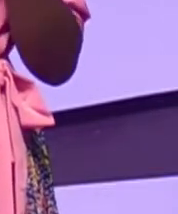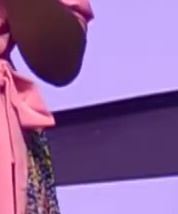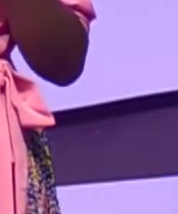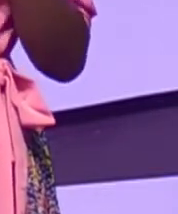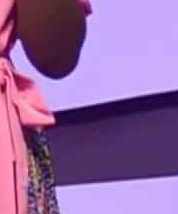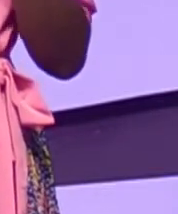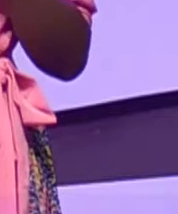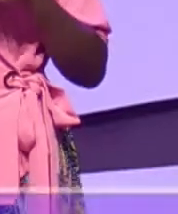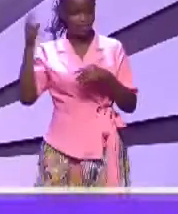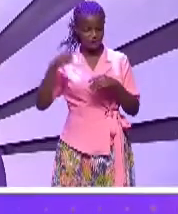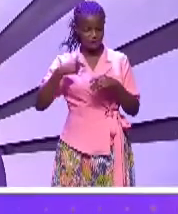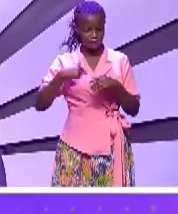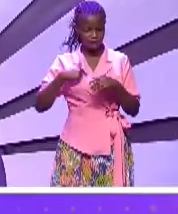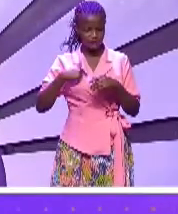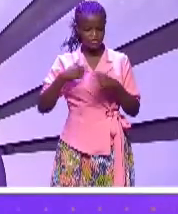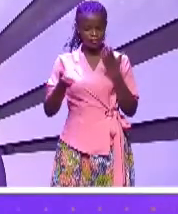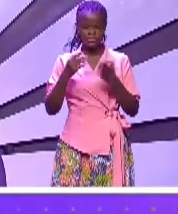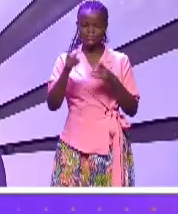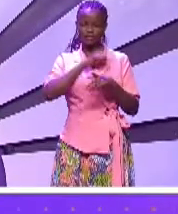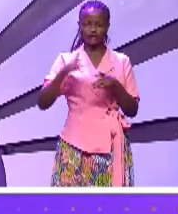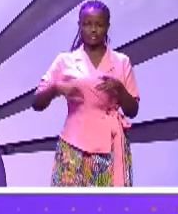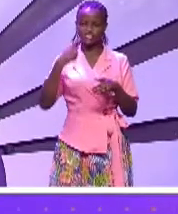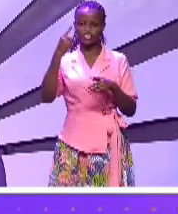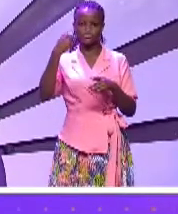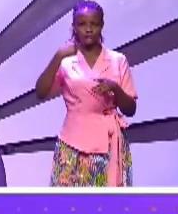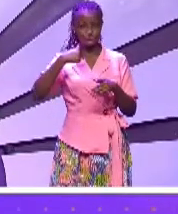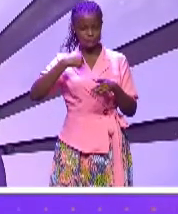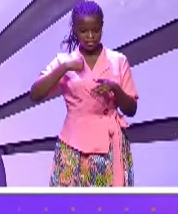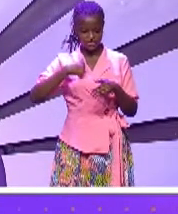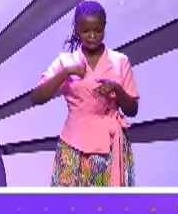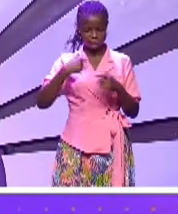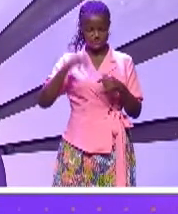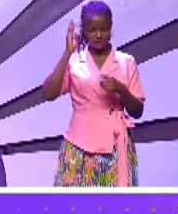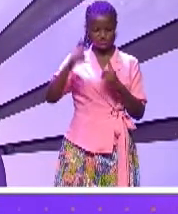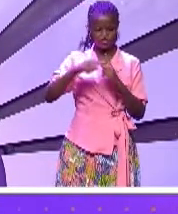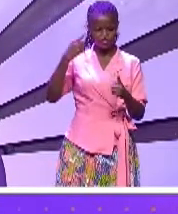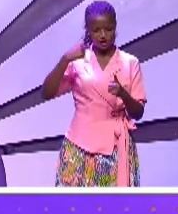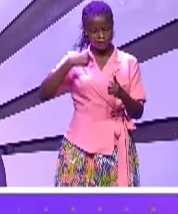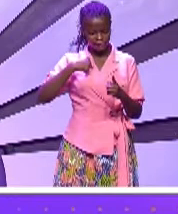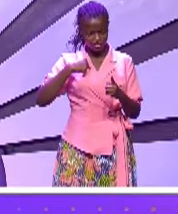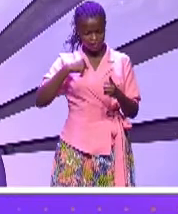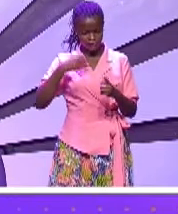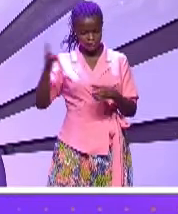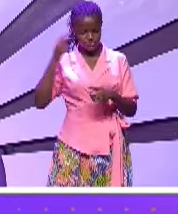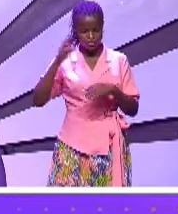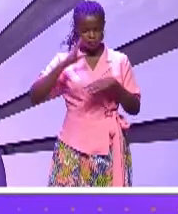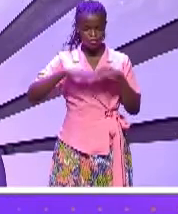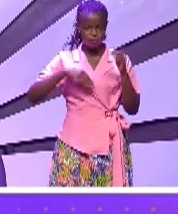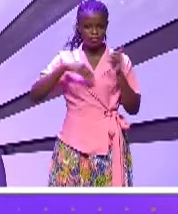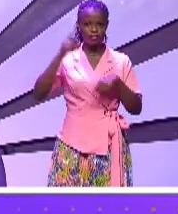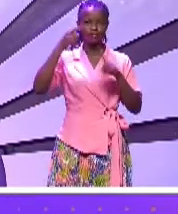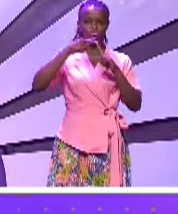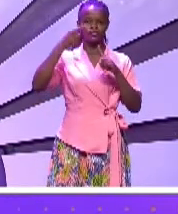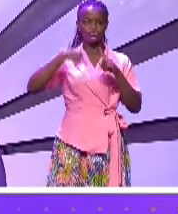hear me the Lord said unto me let it suffice thee speak no more unto me